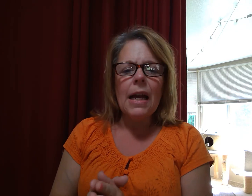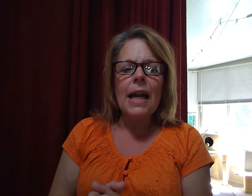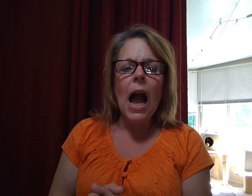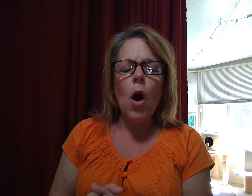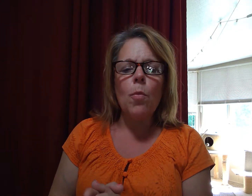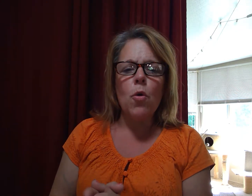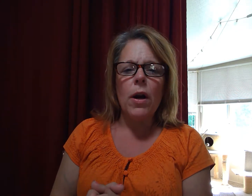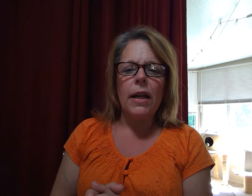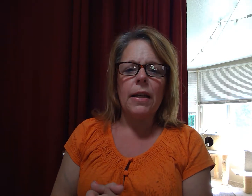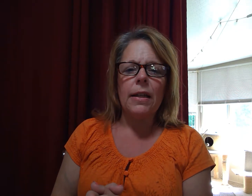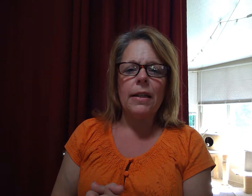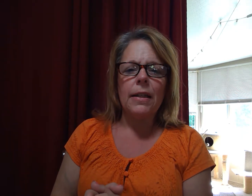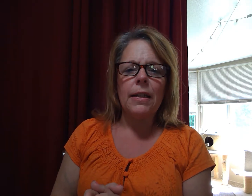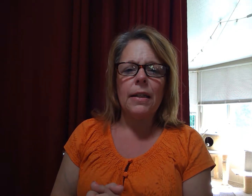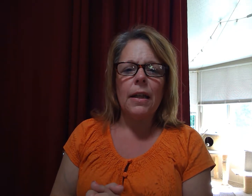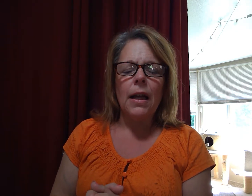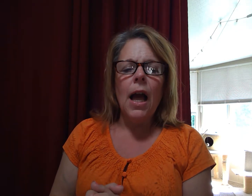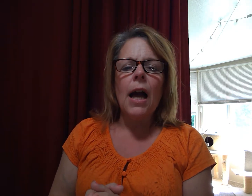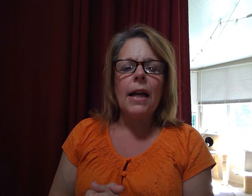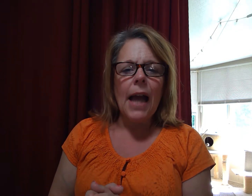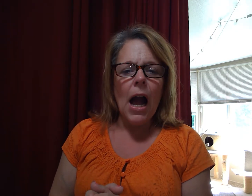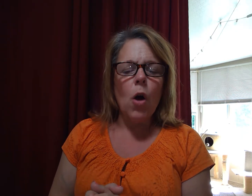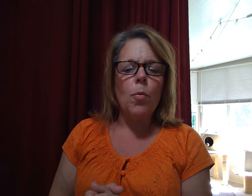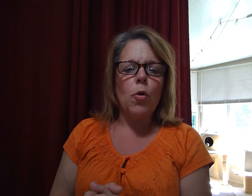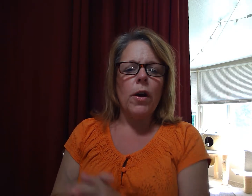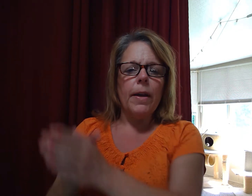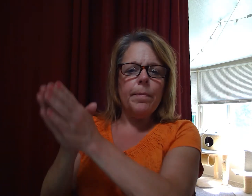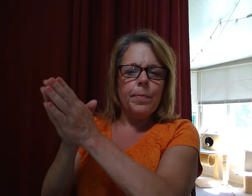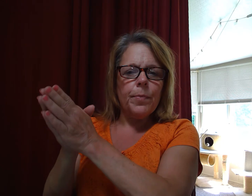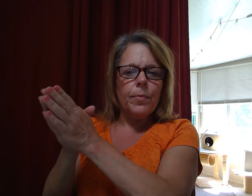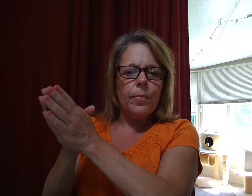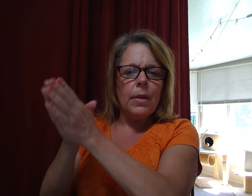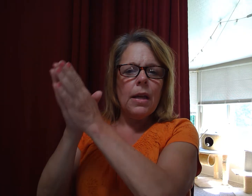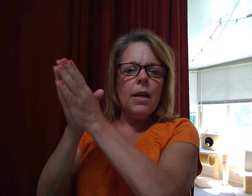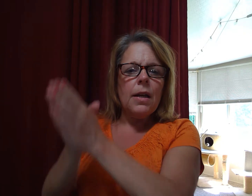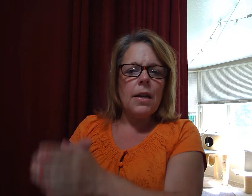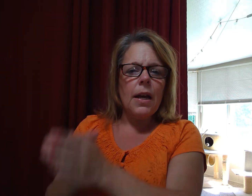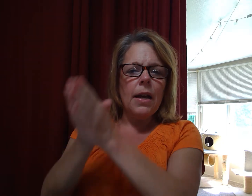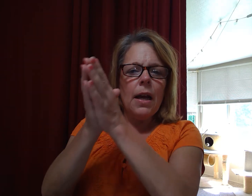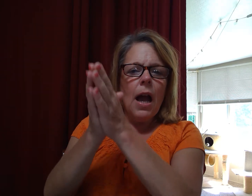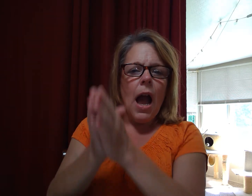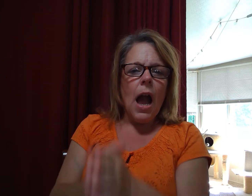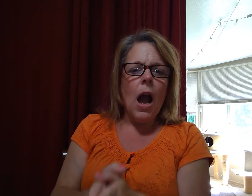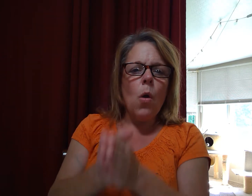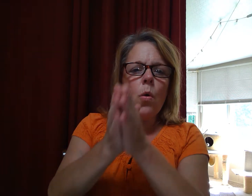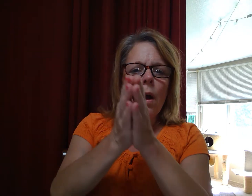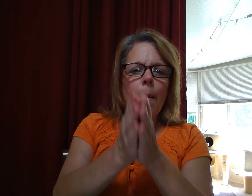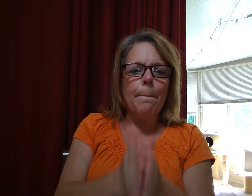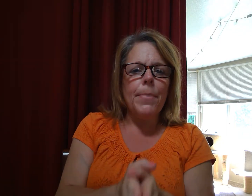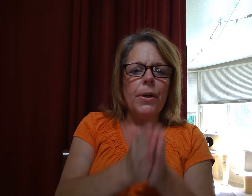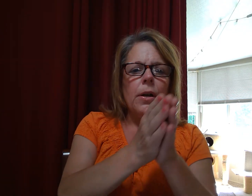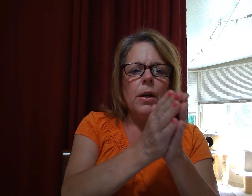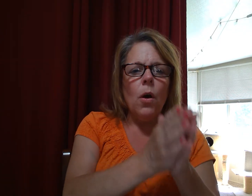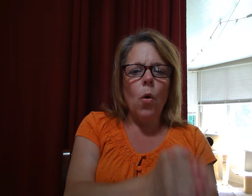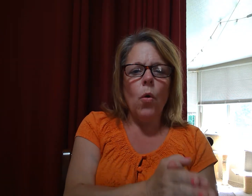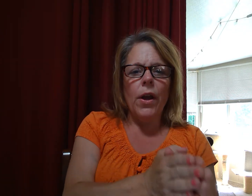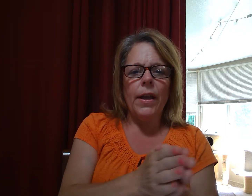Cowboy. Cowboy. Cowboy. C. O. B. O.Y.